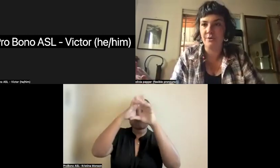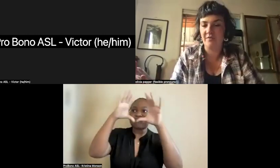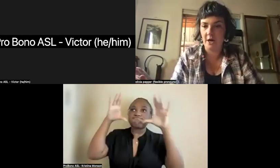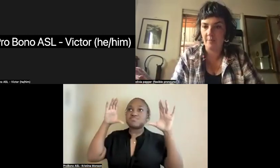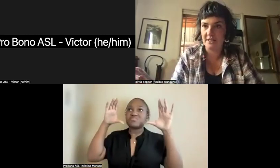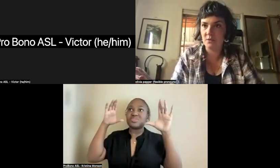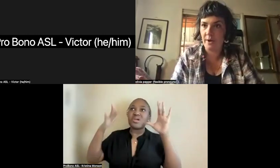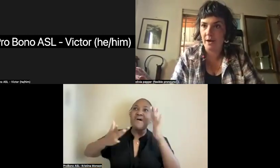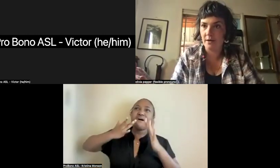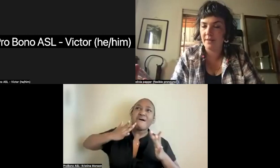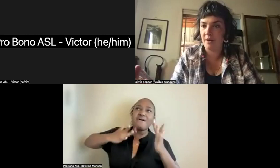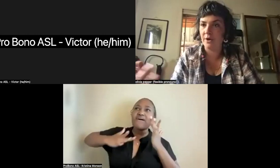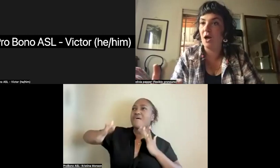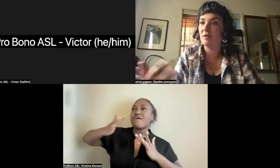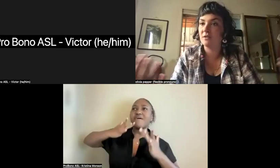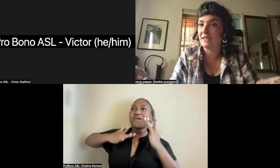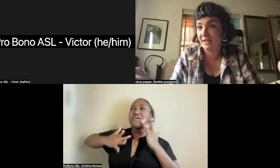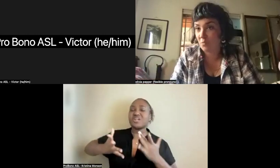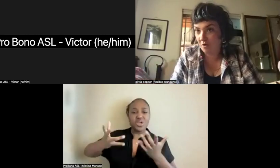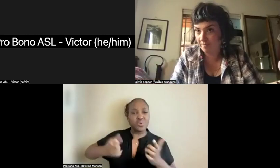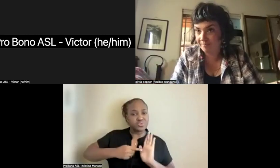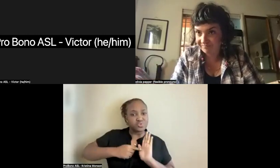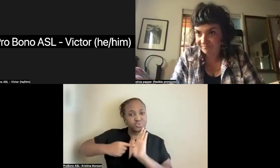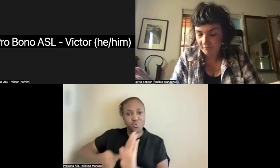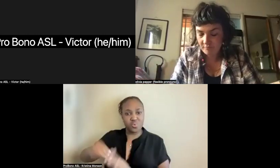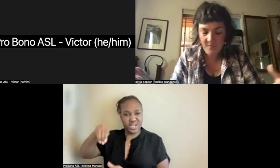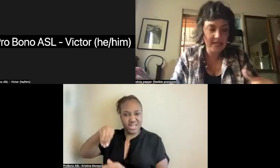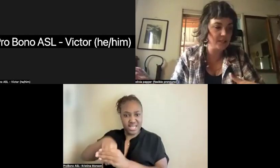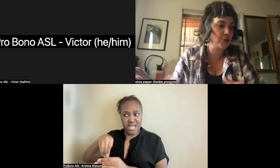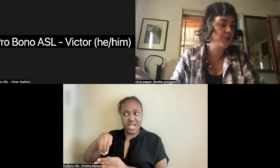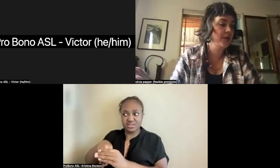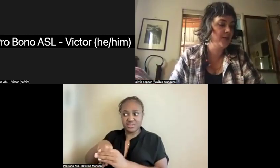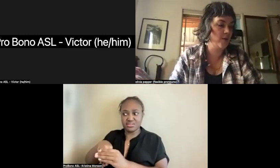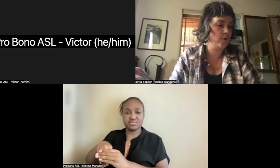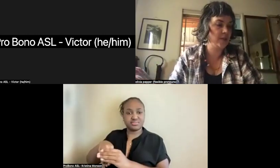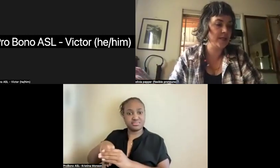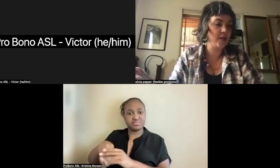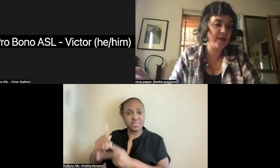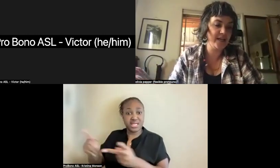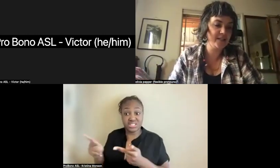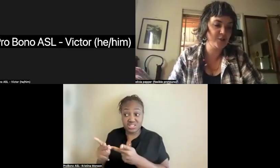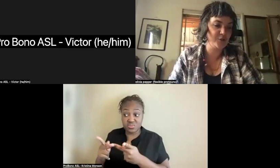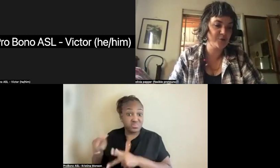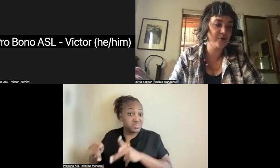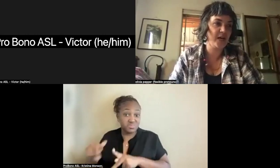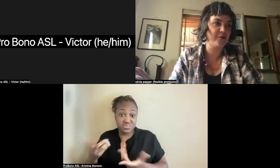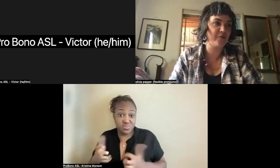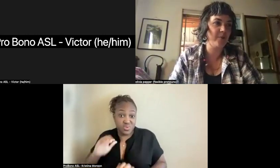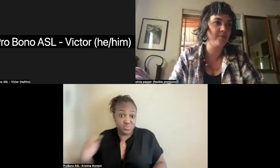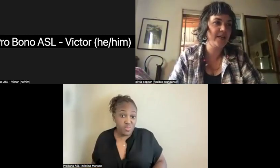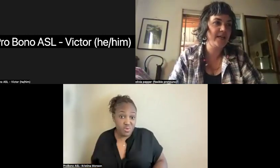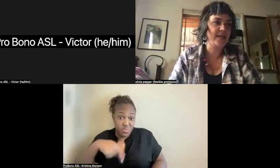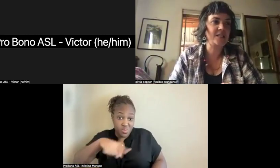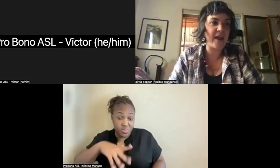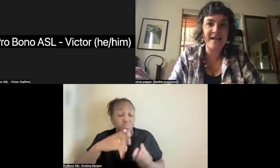environments where they were not seen as welcome. And so they were really committed to kind of